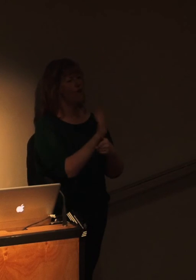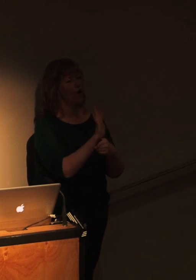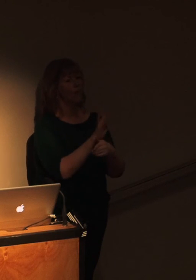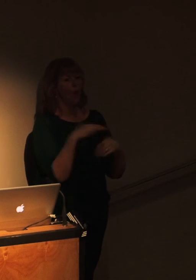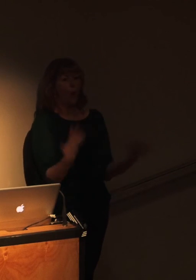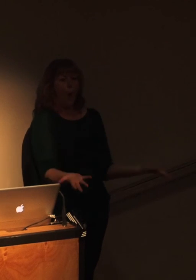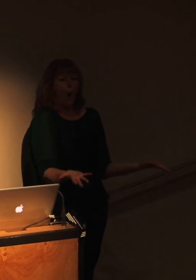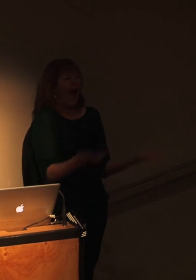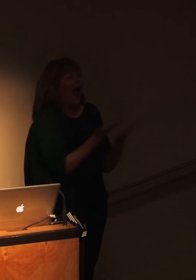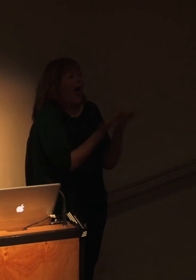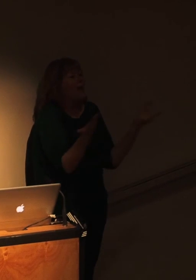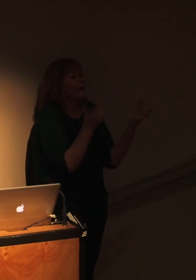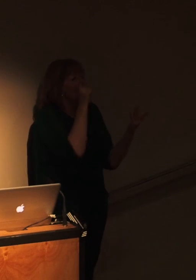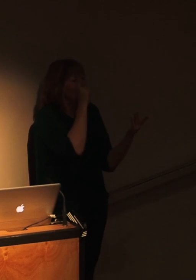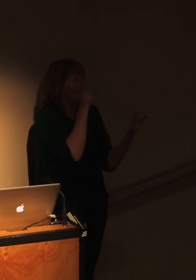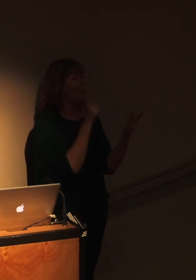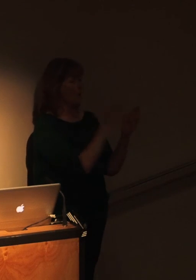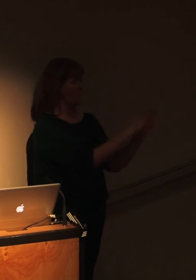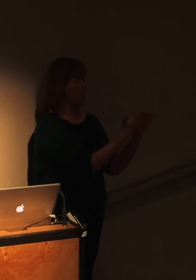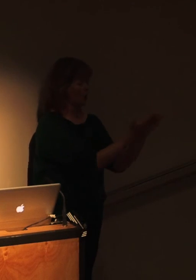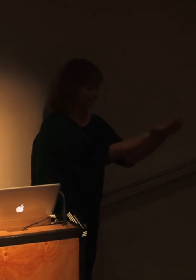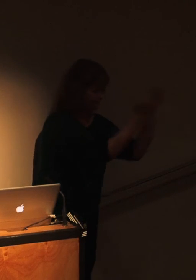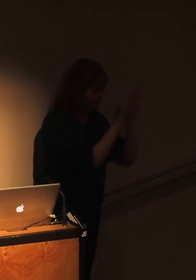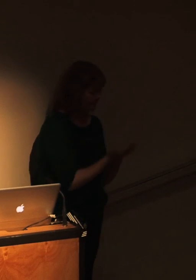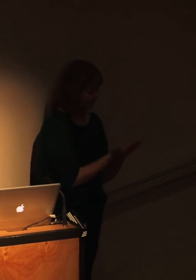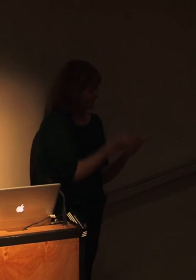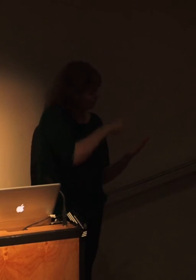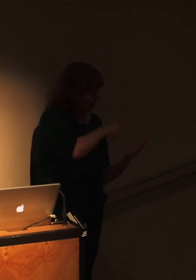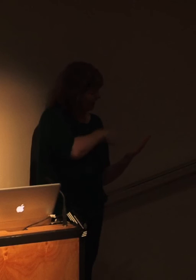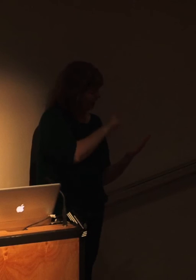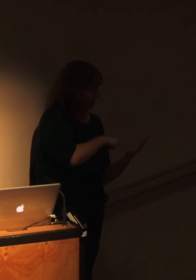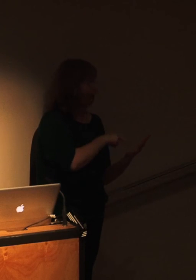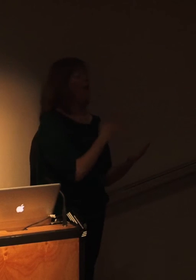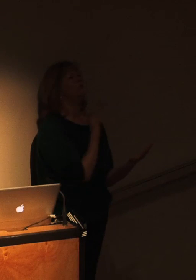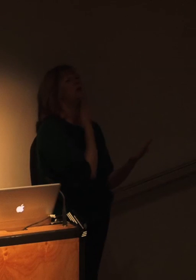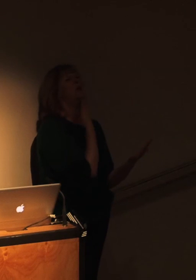many people have read a book, started reading the book, got bored, and gone to the end?